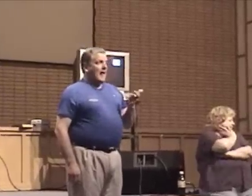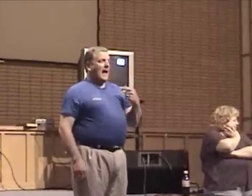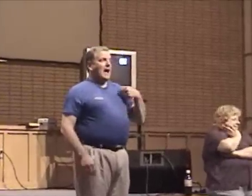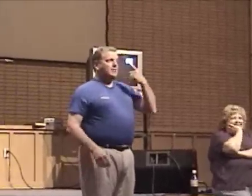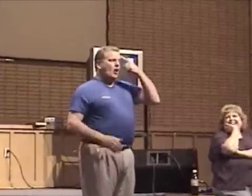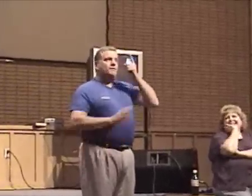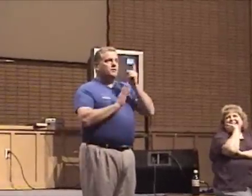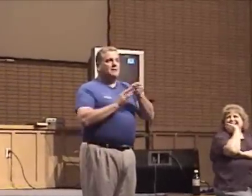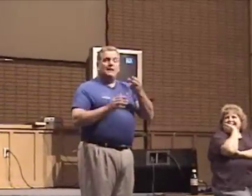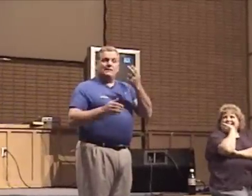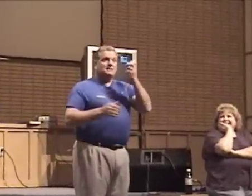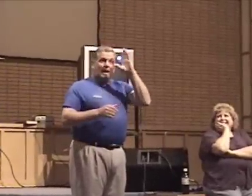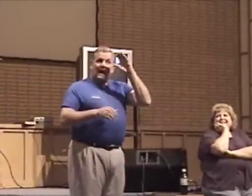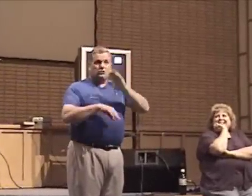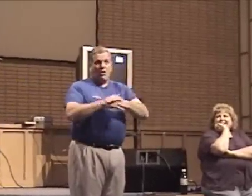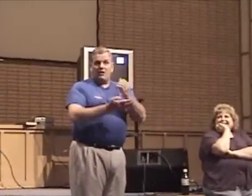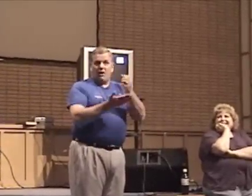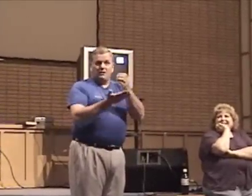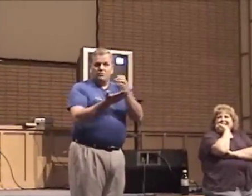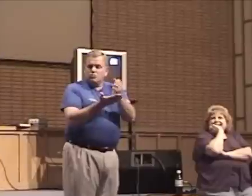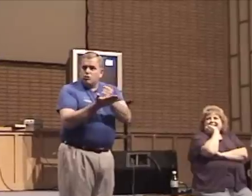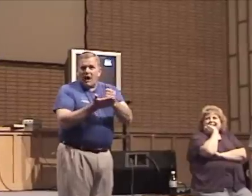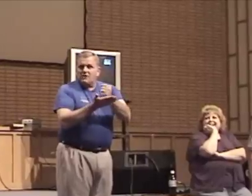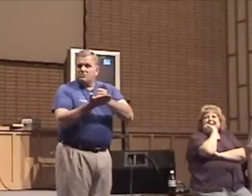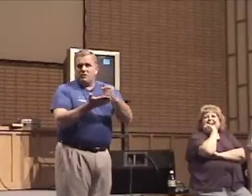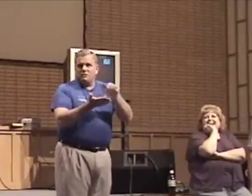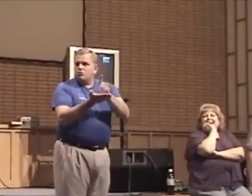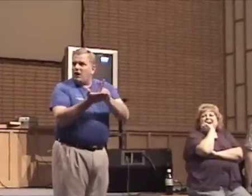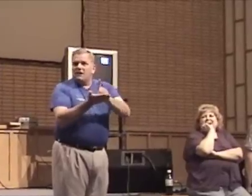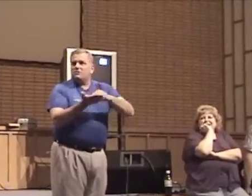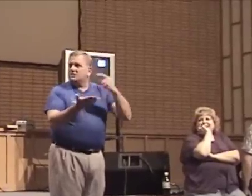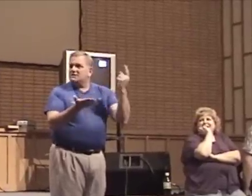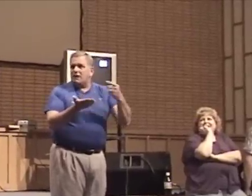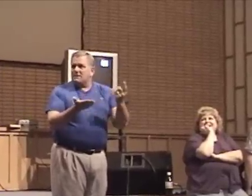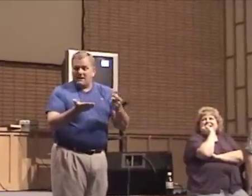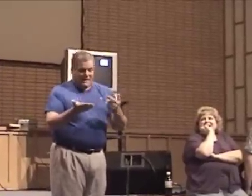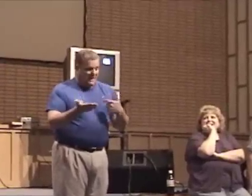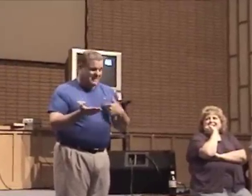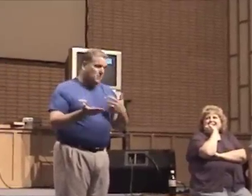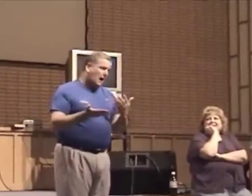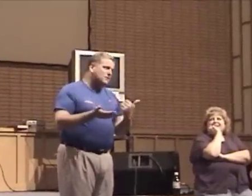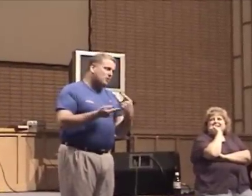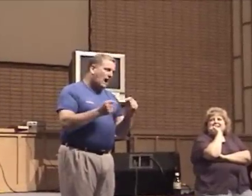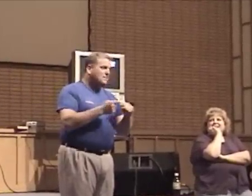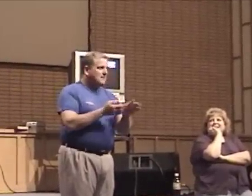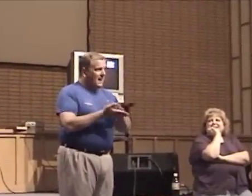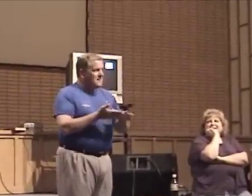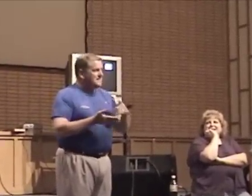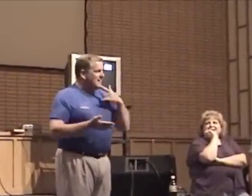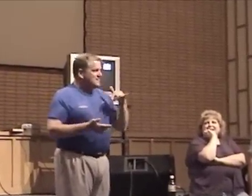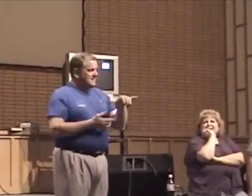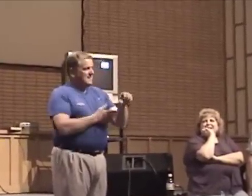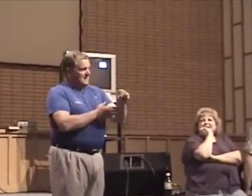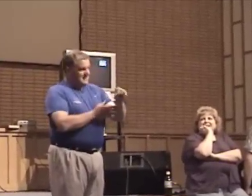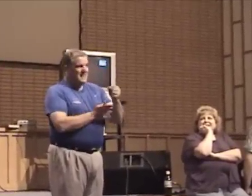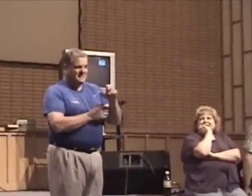I don't know. For a minute, this guy is on drugs or drugs or something. so, I was talking to him. And I said, yes,